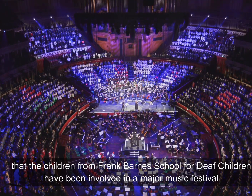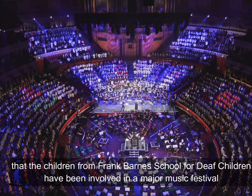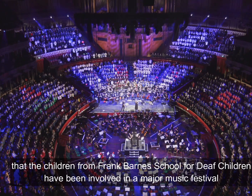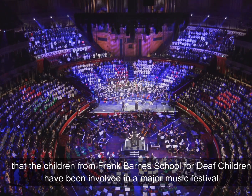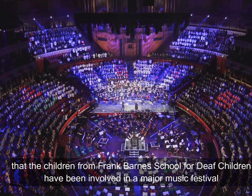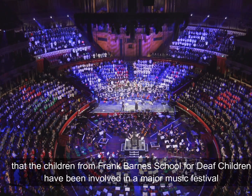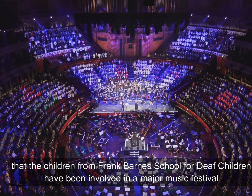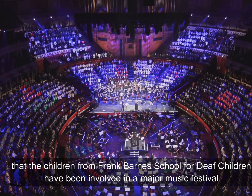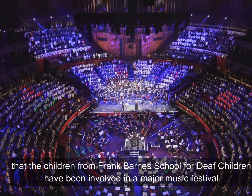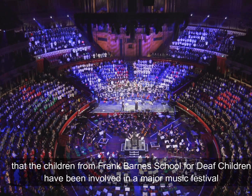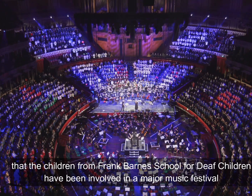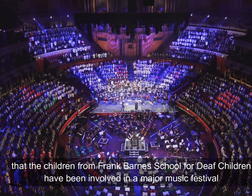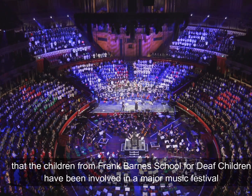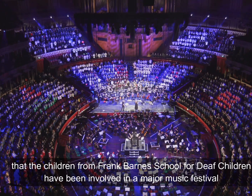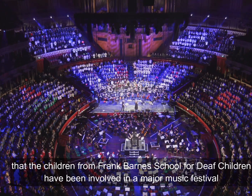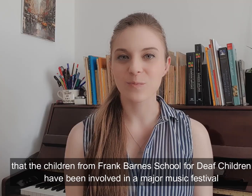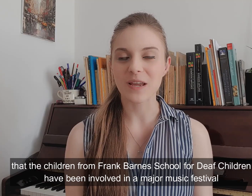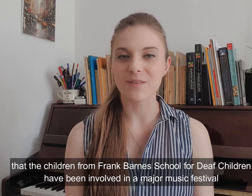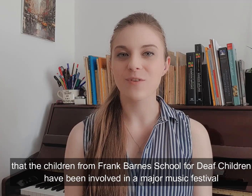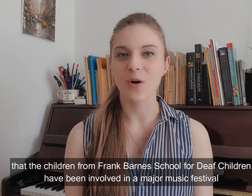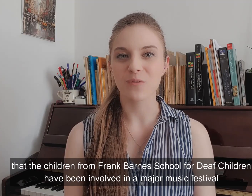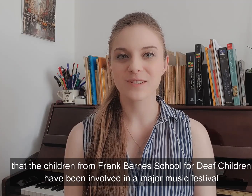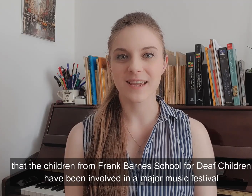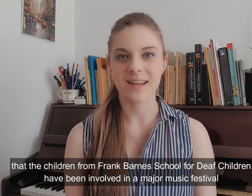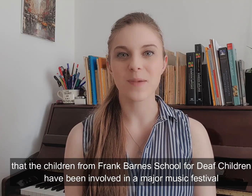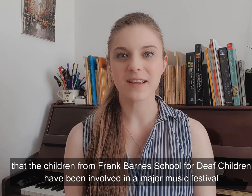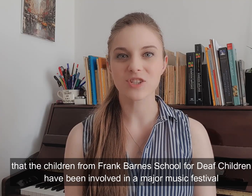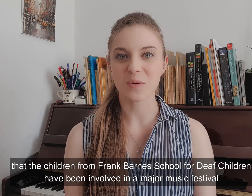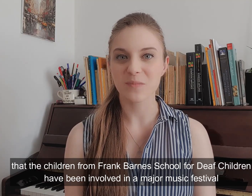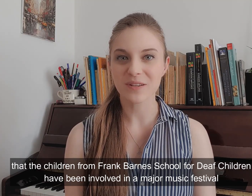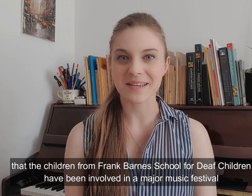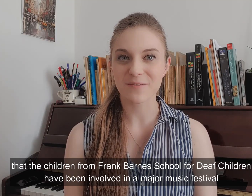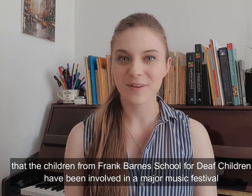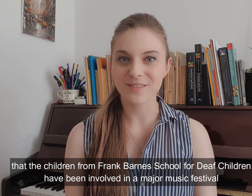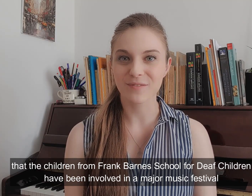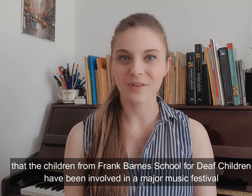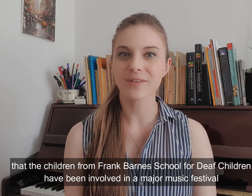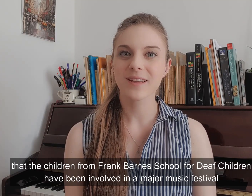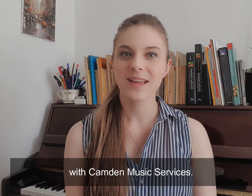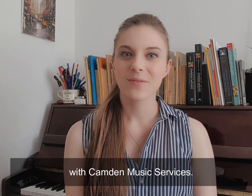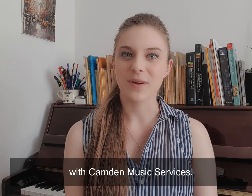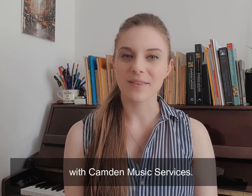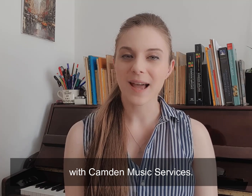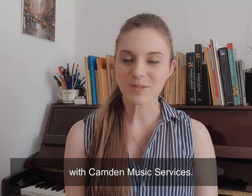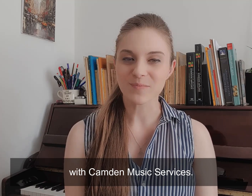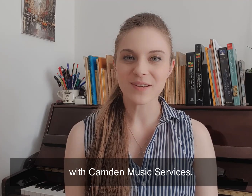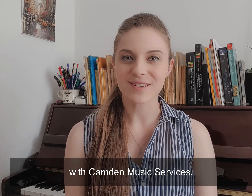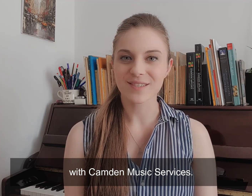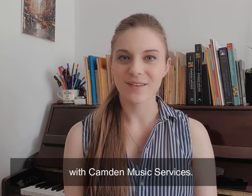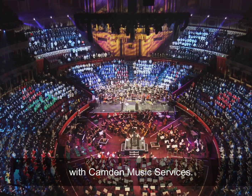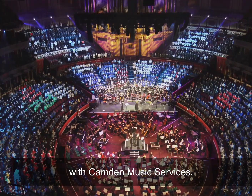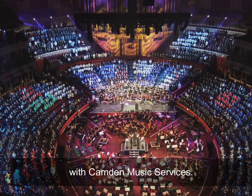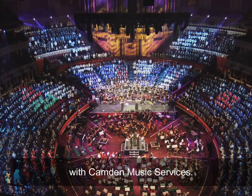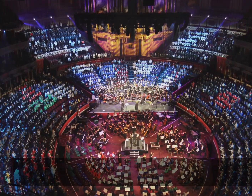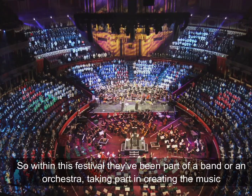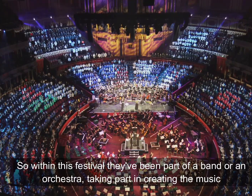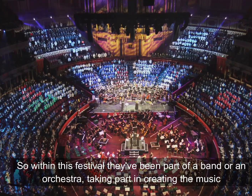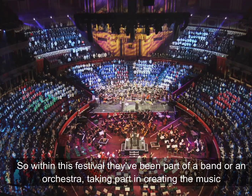for Deaf Children have been involved in a major music festival with Camden Music Services. So within this